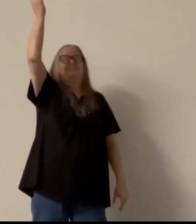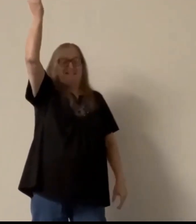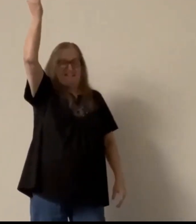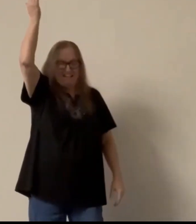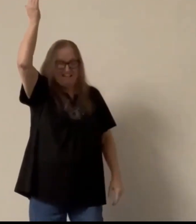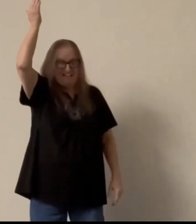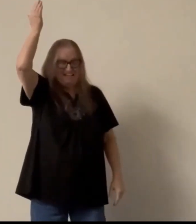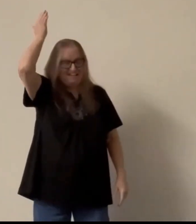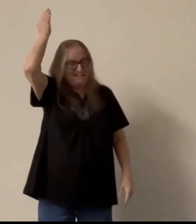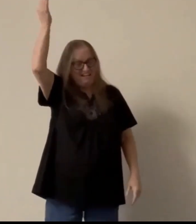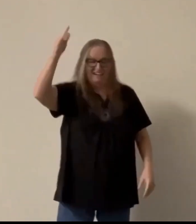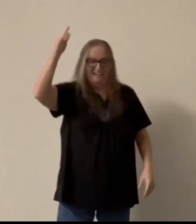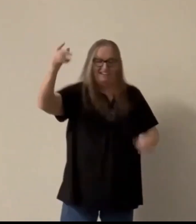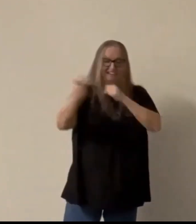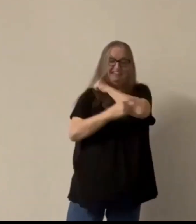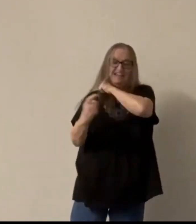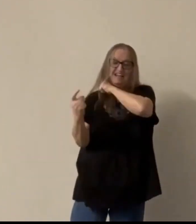The main thing is she's whole and healthy.